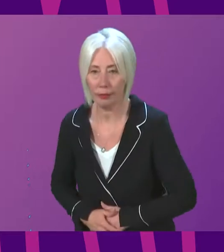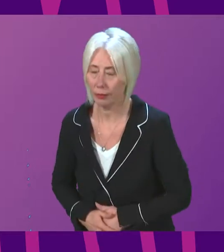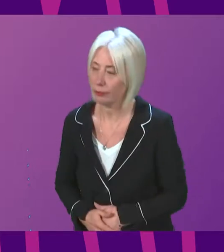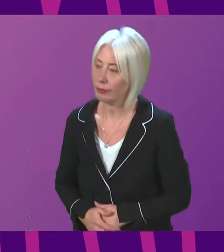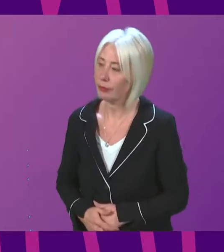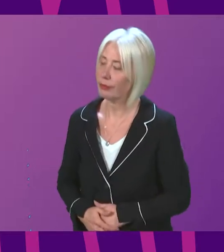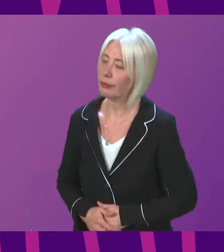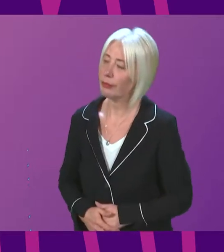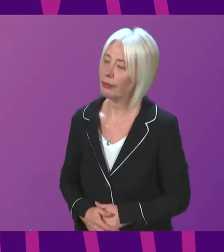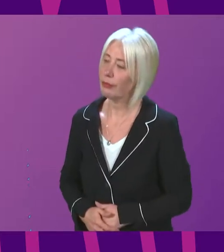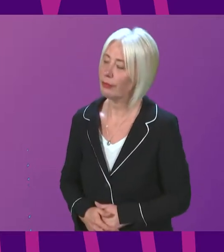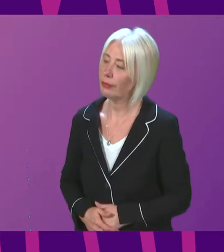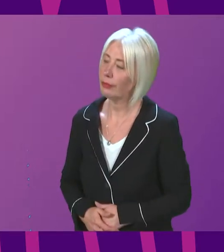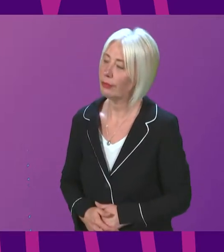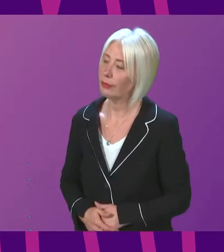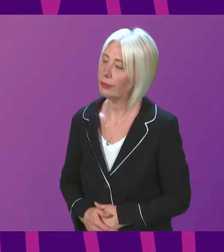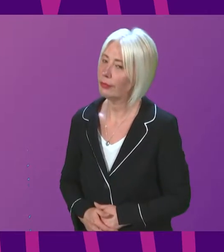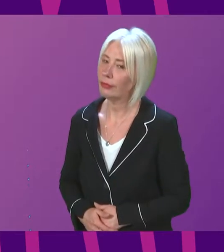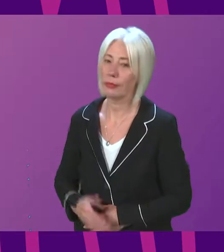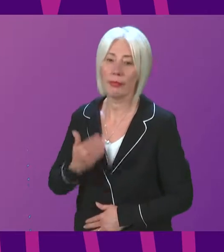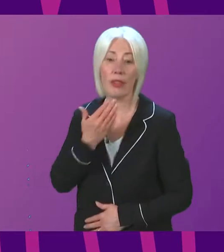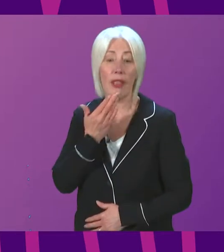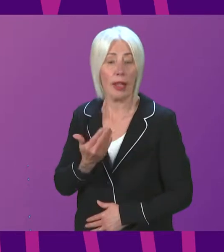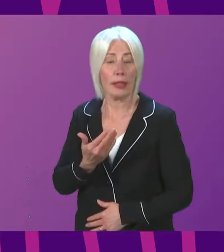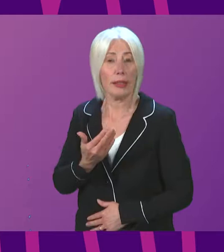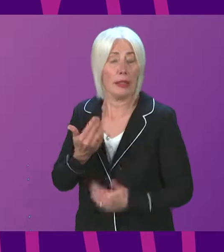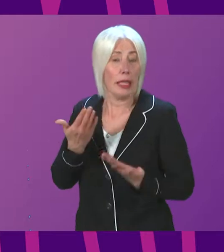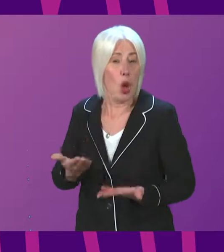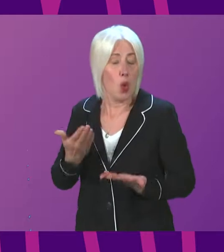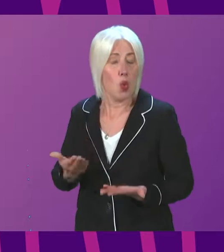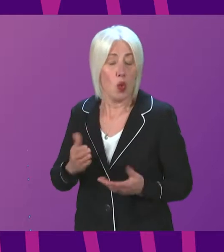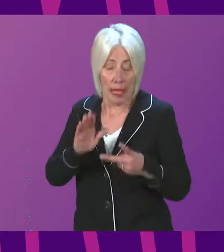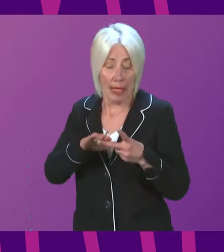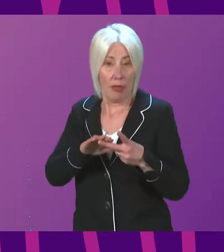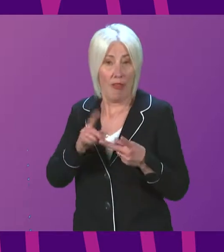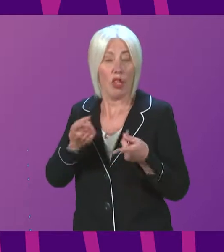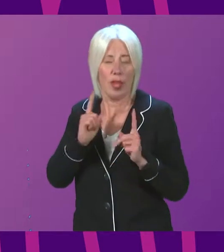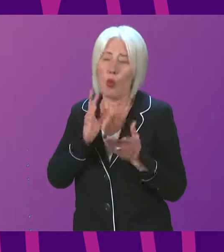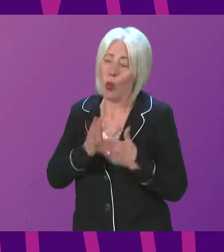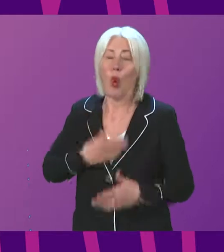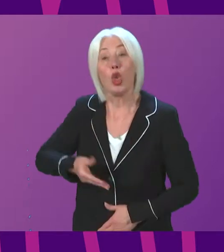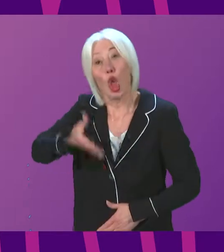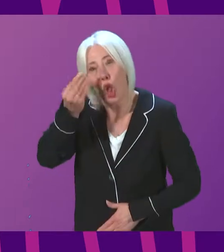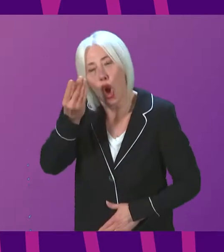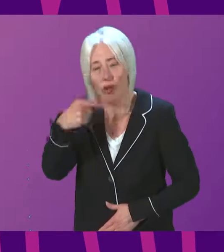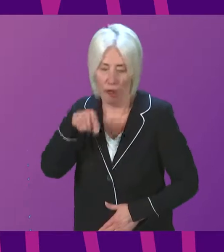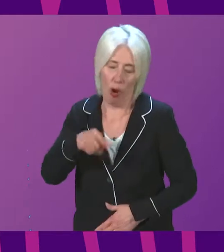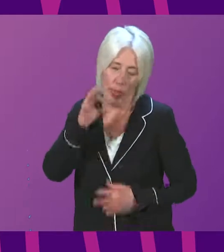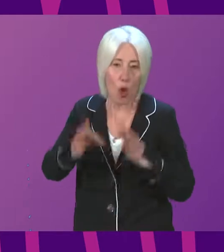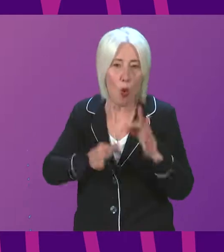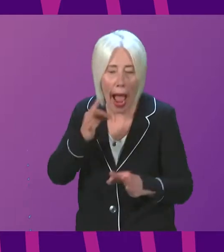John Mason, to be followed by Murdo Fraser. Thank you. As the Deputy First Minister said, we all want to learn lessons from this inquiry